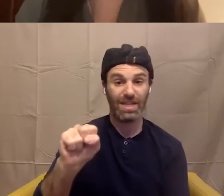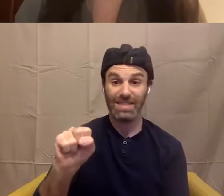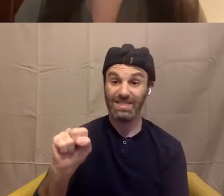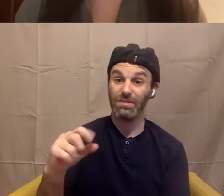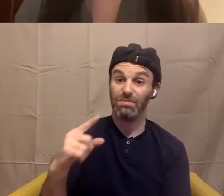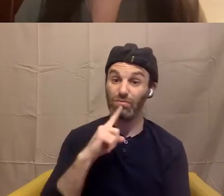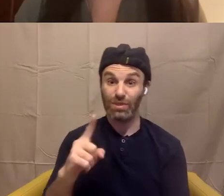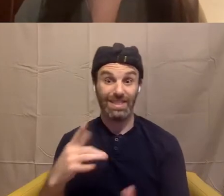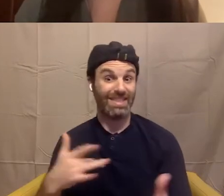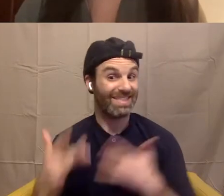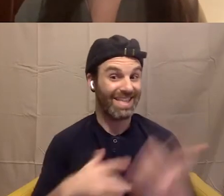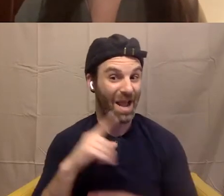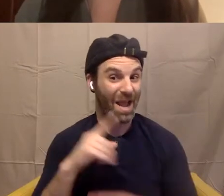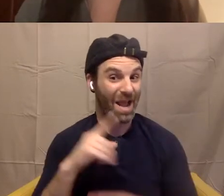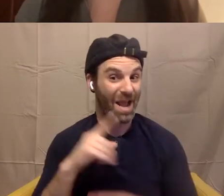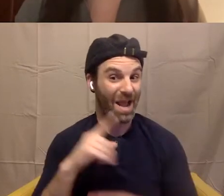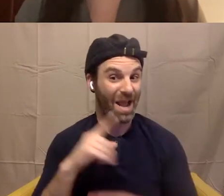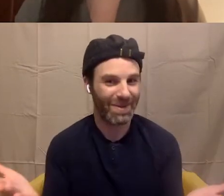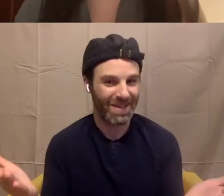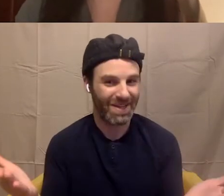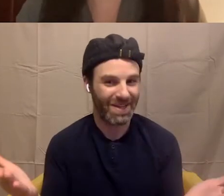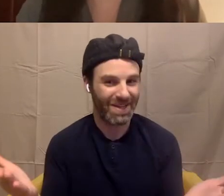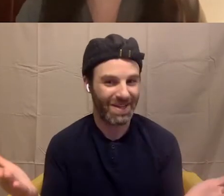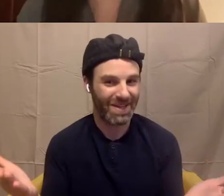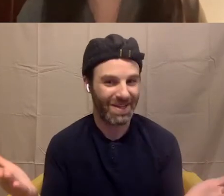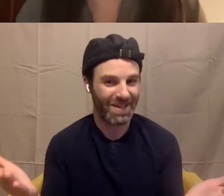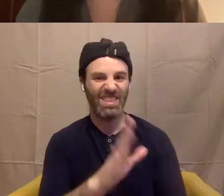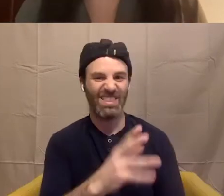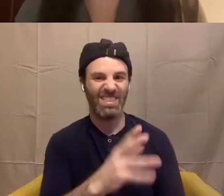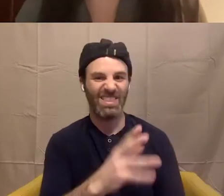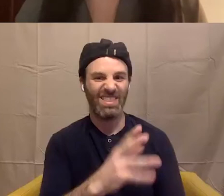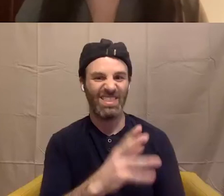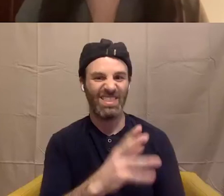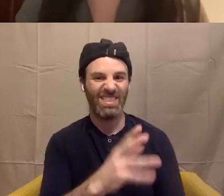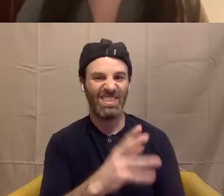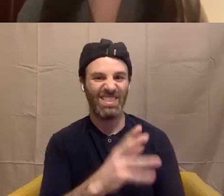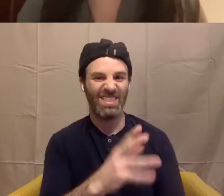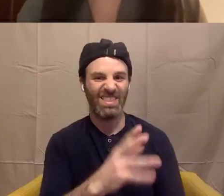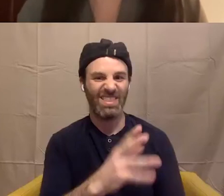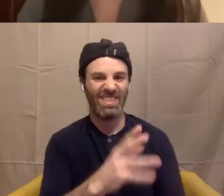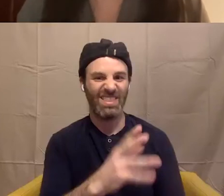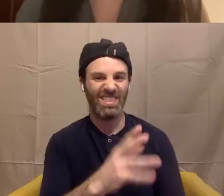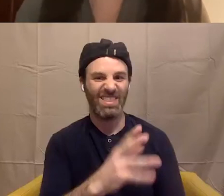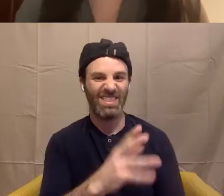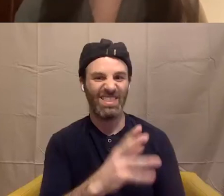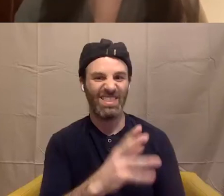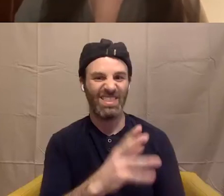but expresses that their 12 year old is not interested in reading it. So how do you set up that kind of